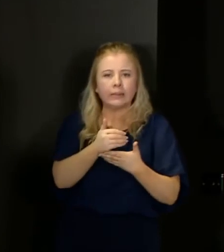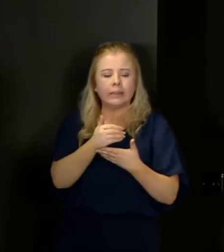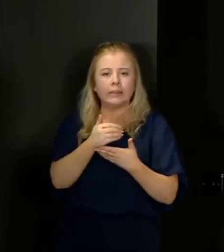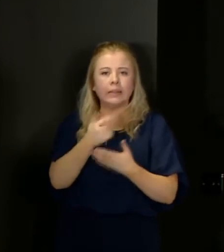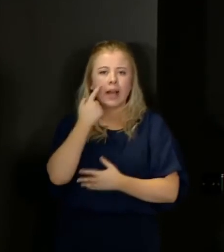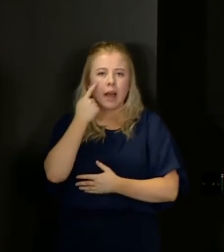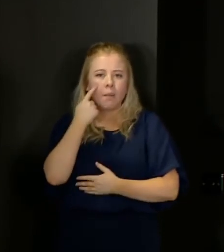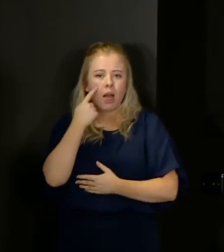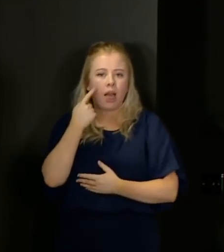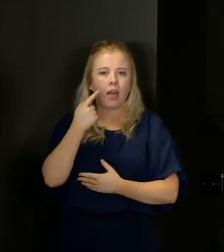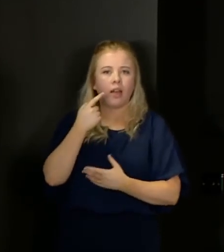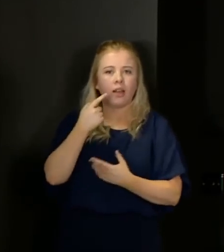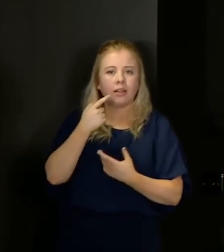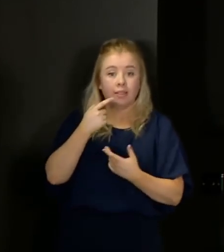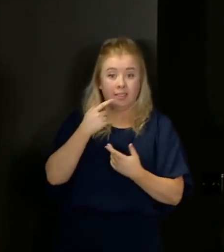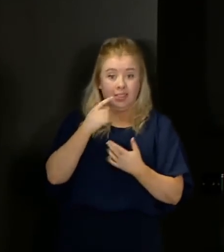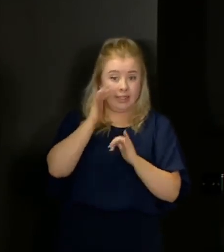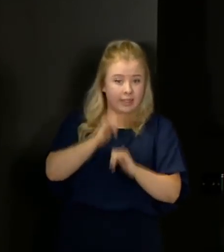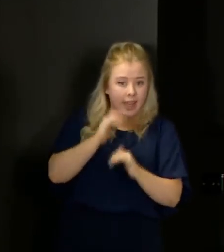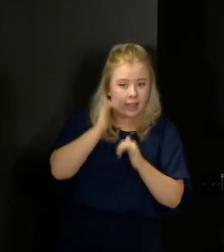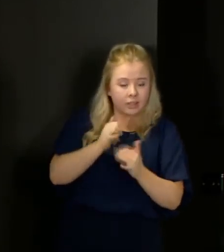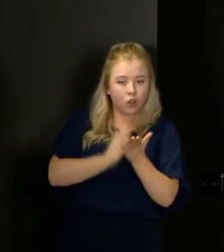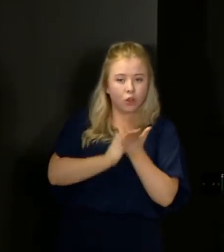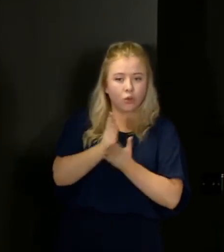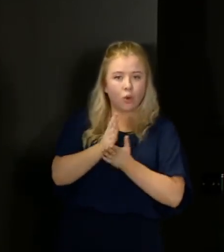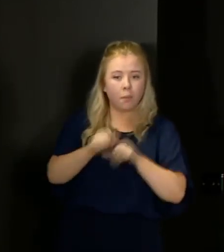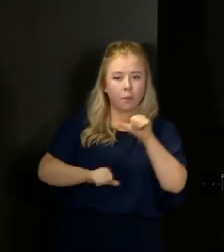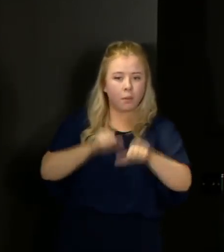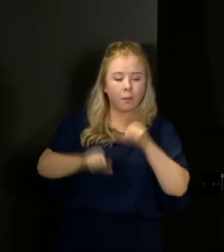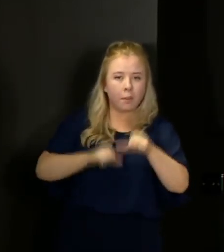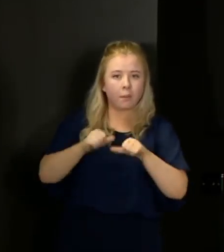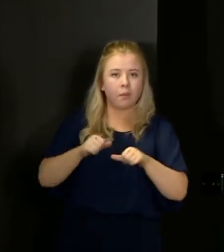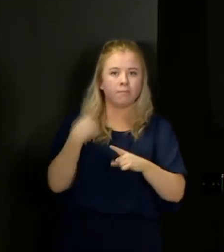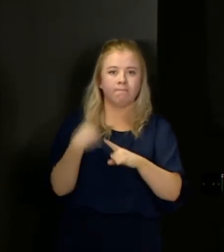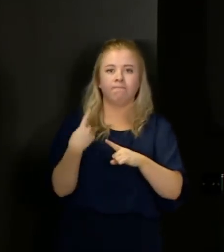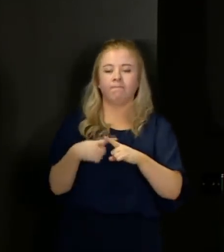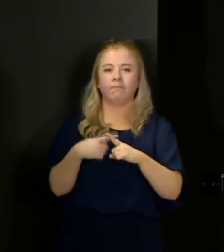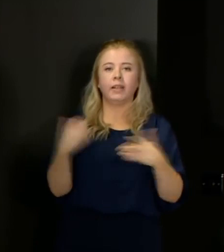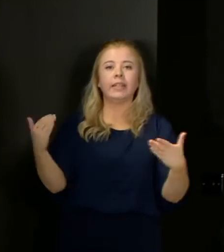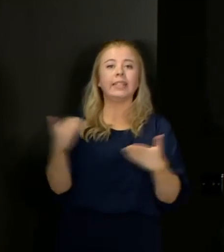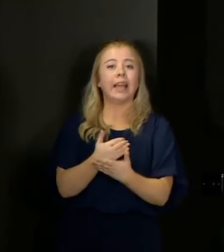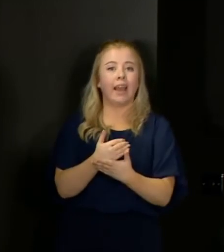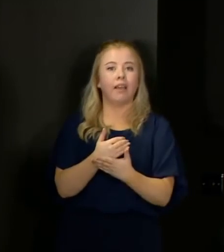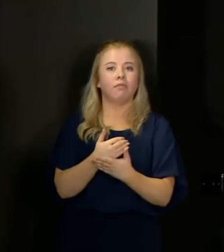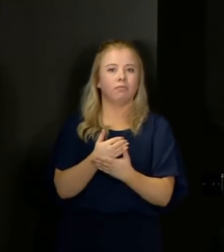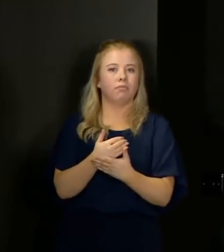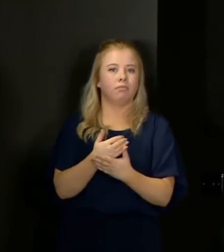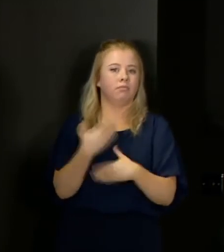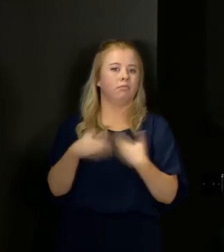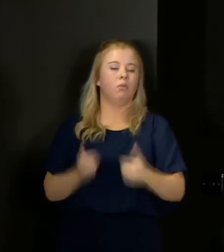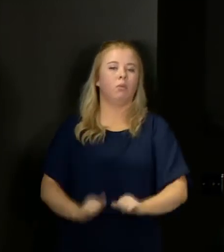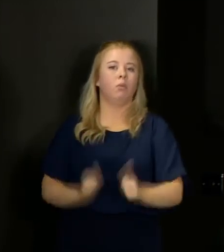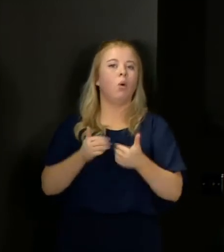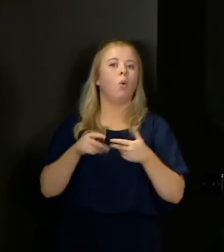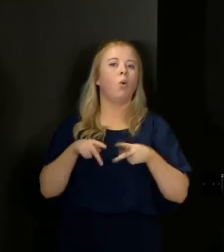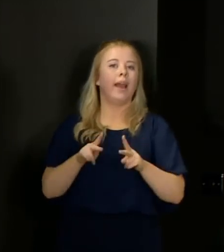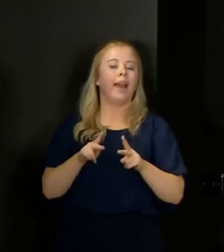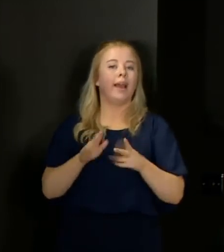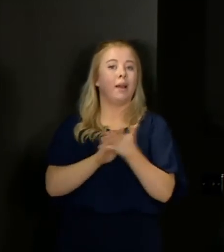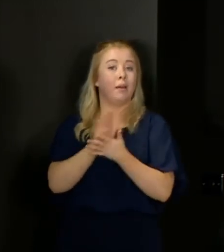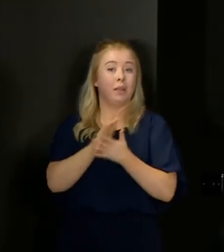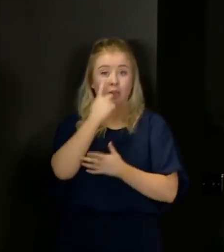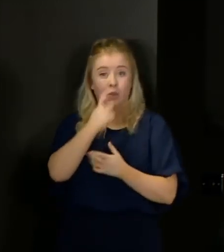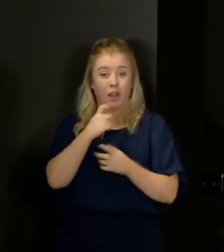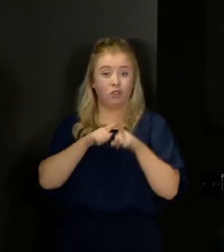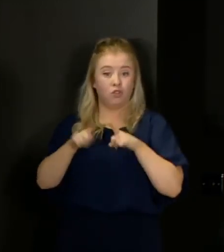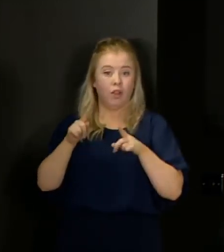manage to kind of take those samples through the kind of processes in a really safe and efficient way so that we can further